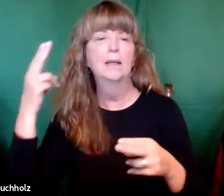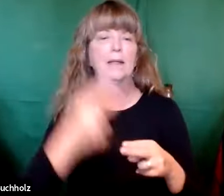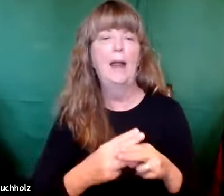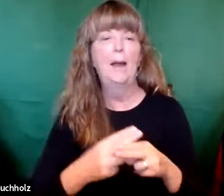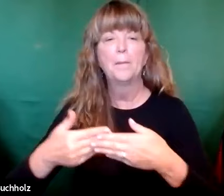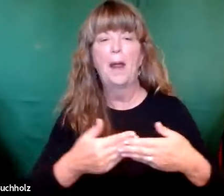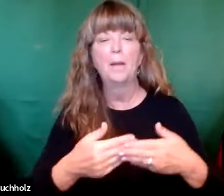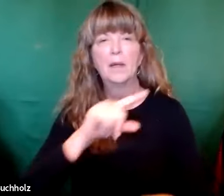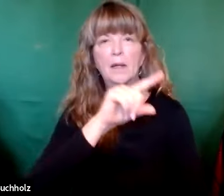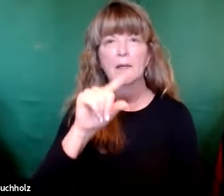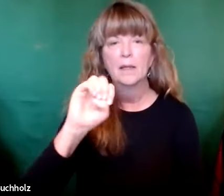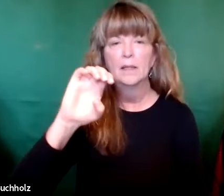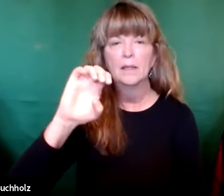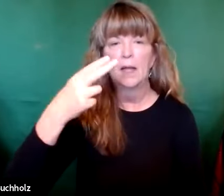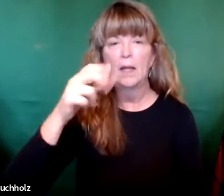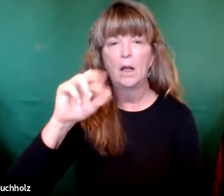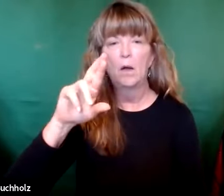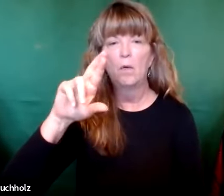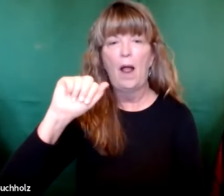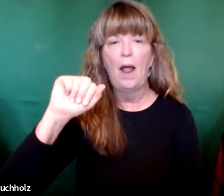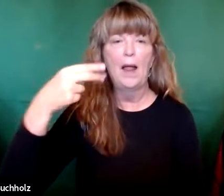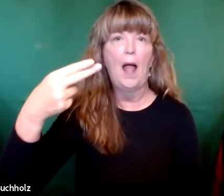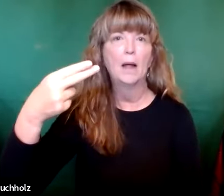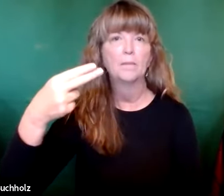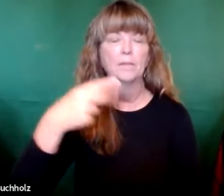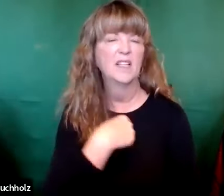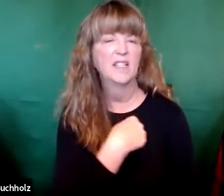And they planned to name him after his father, Zechariah.